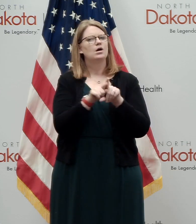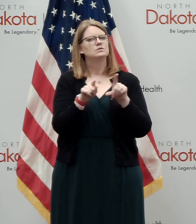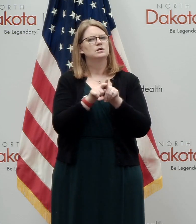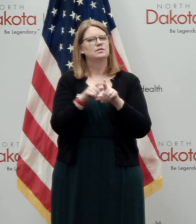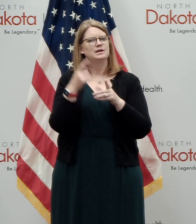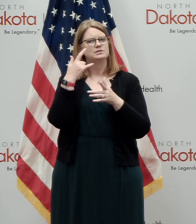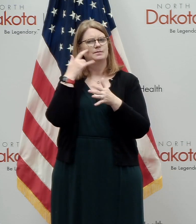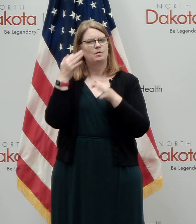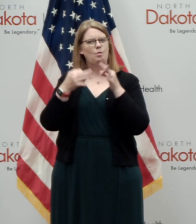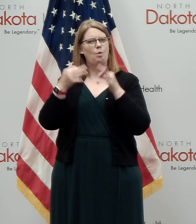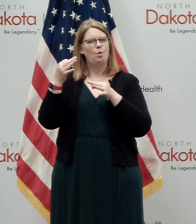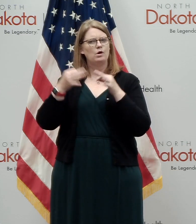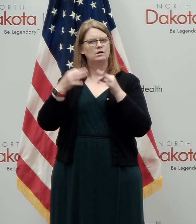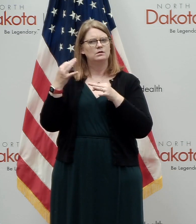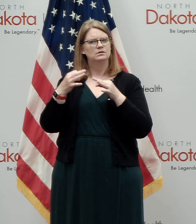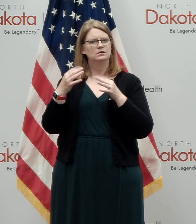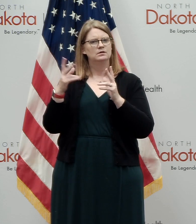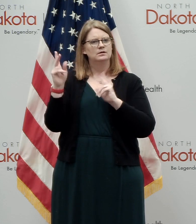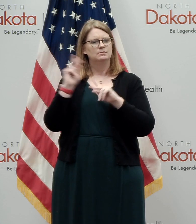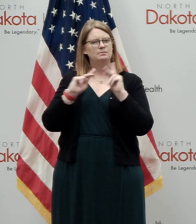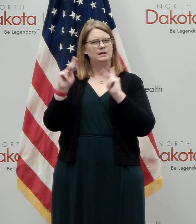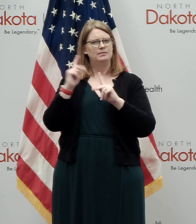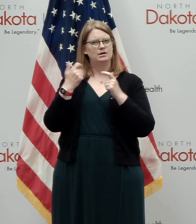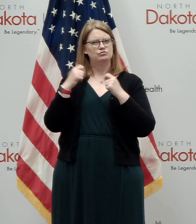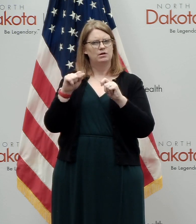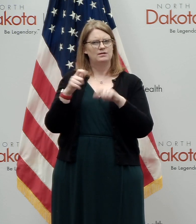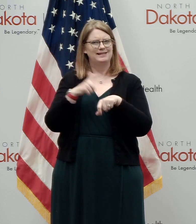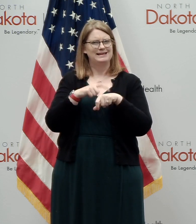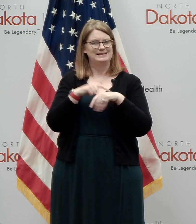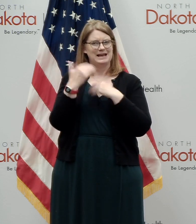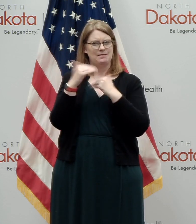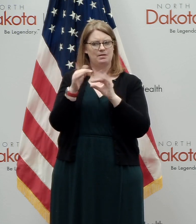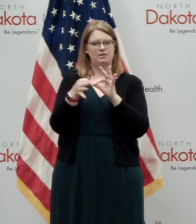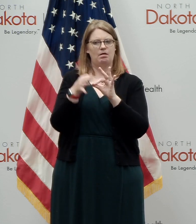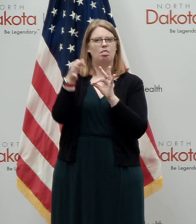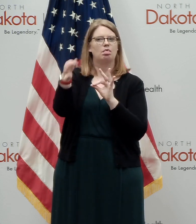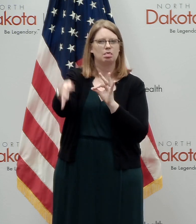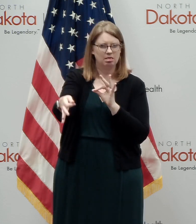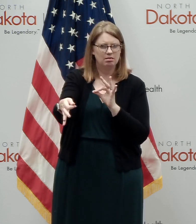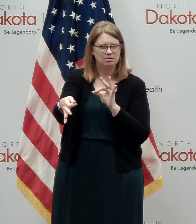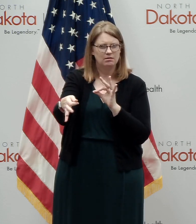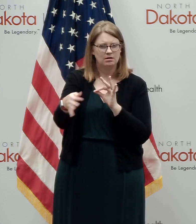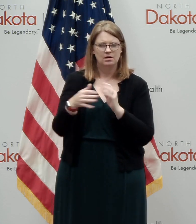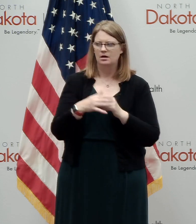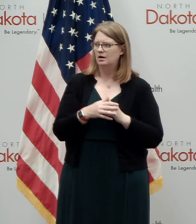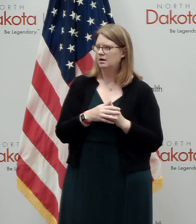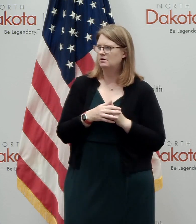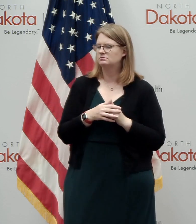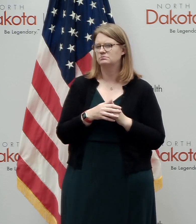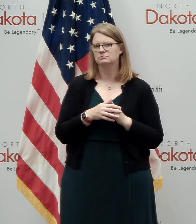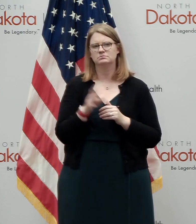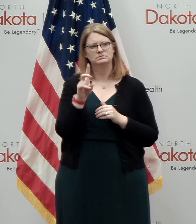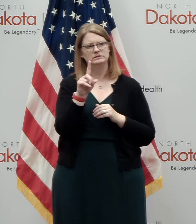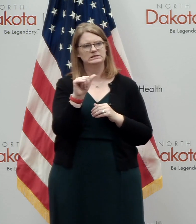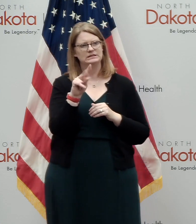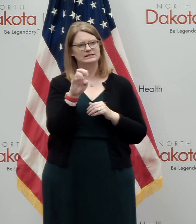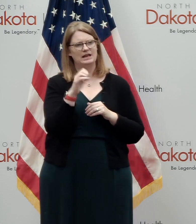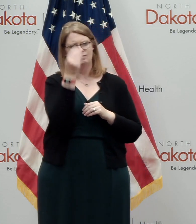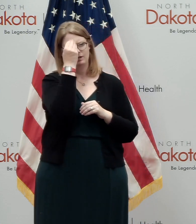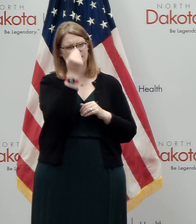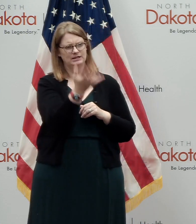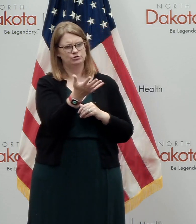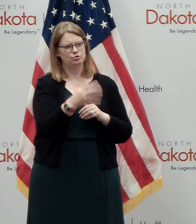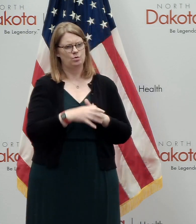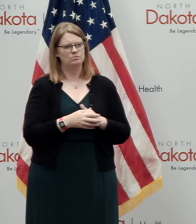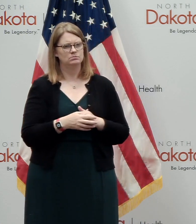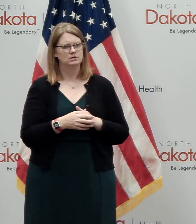action where people are trying to push that, uh, deadline back further. And so, uh, Dave will follow up with you and get you that.